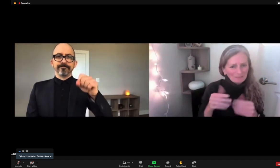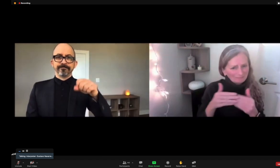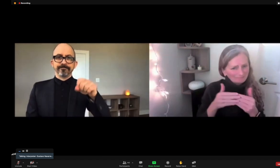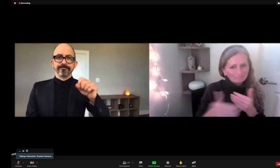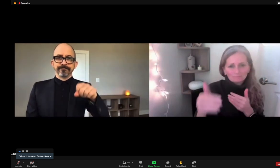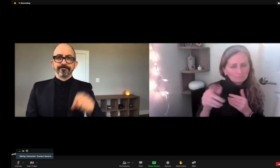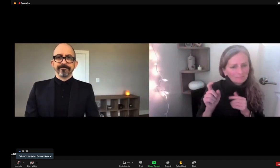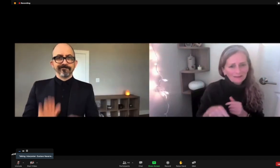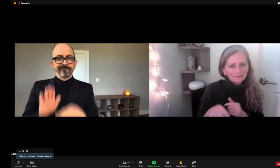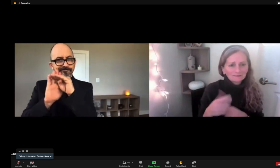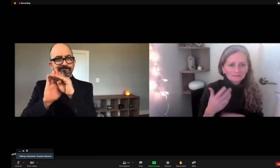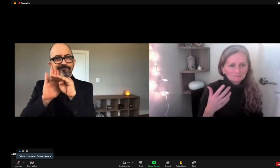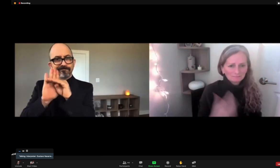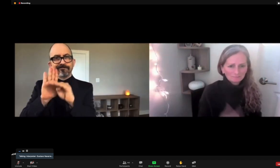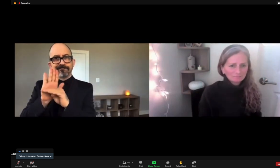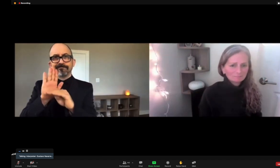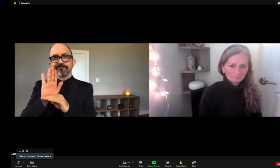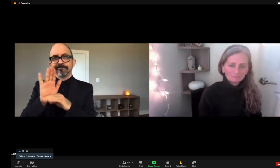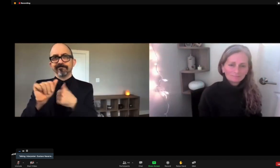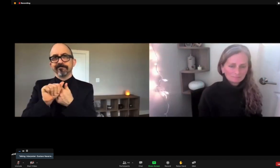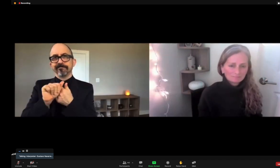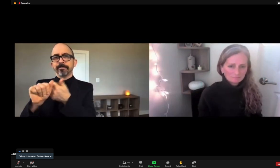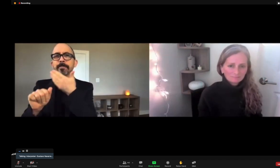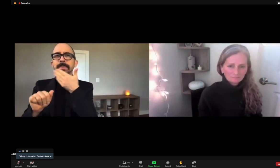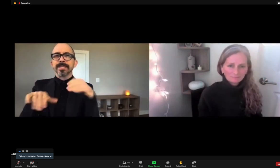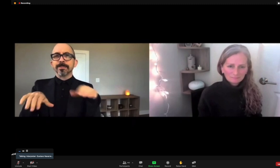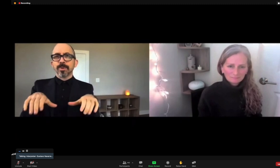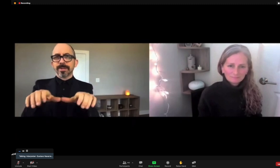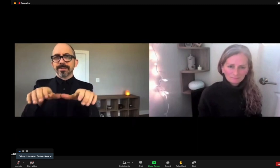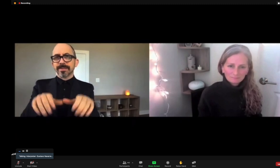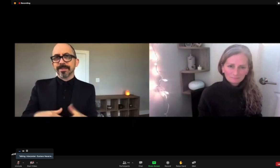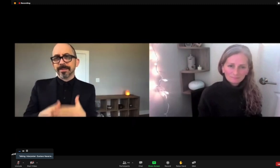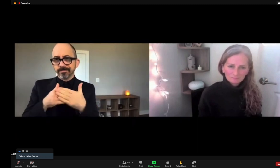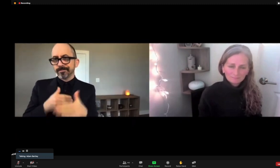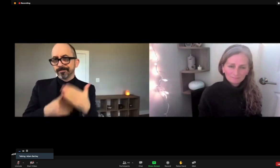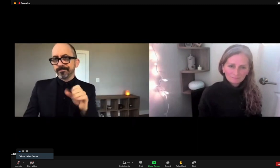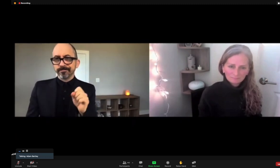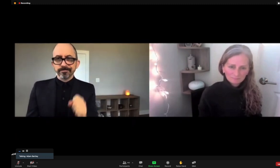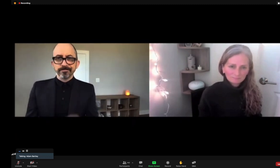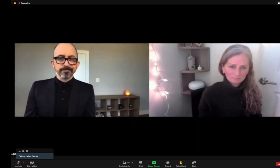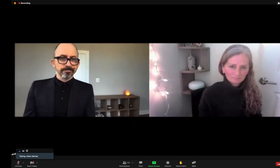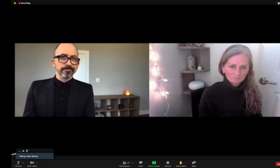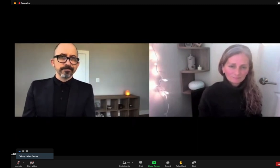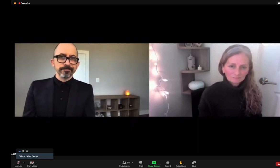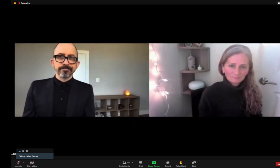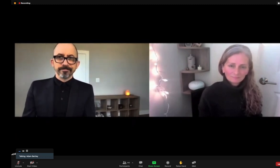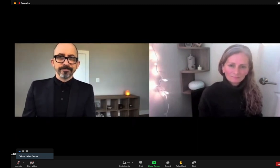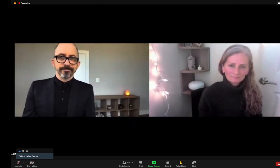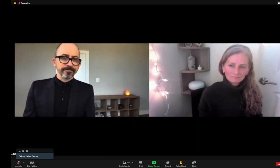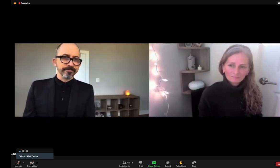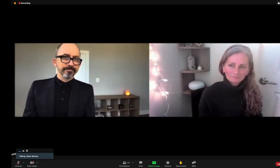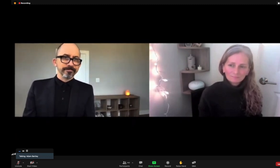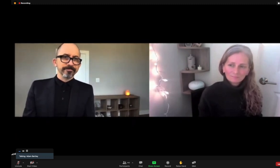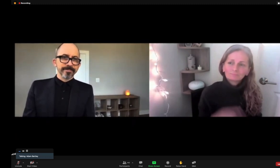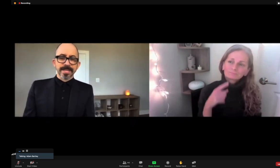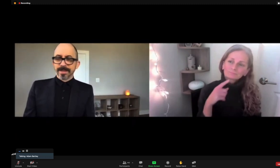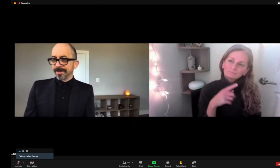a want, it's a must from here on. Absolutely. And we really worked to lay out the best practices for this moving forward.